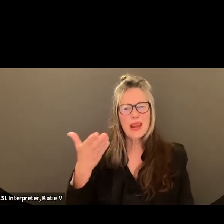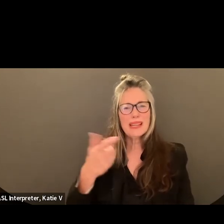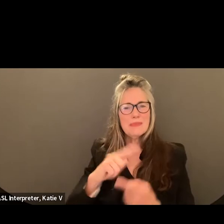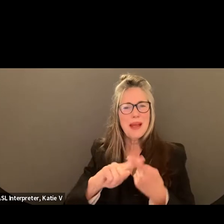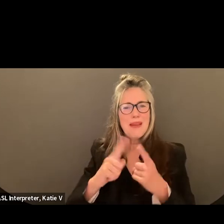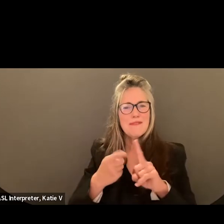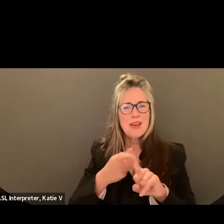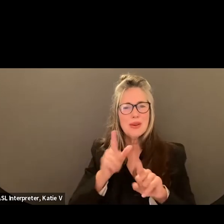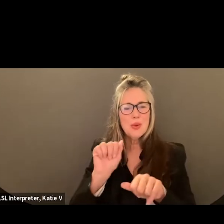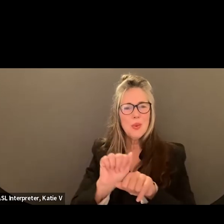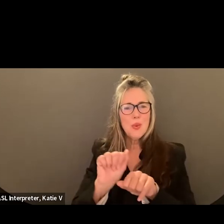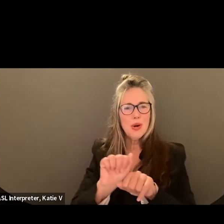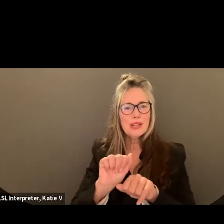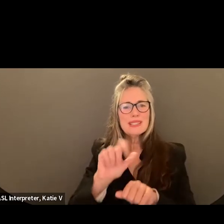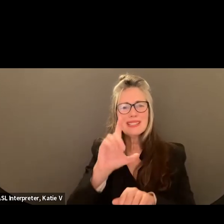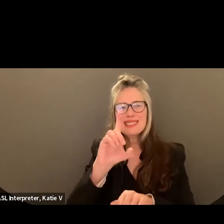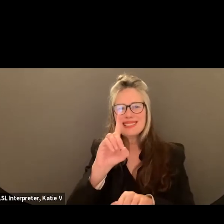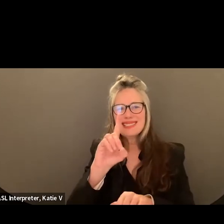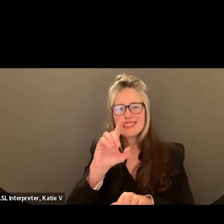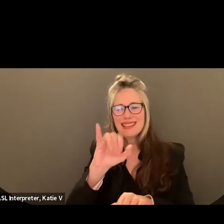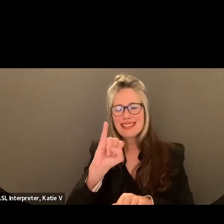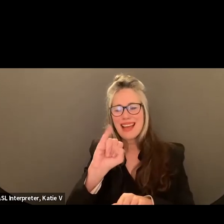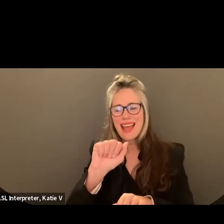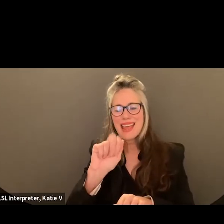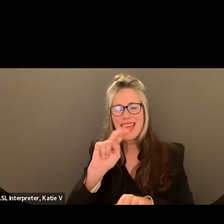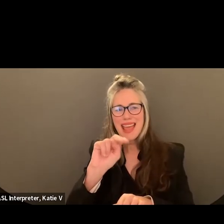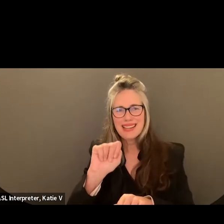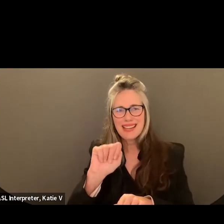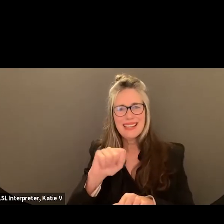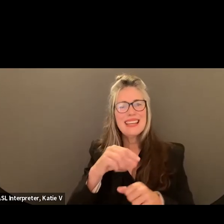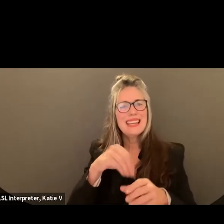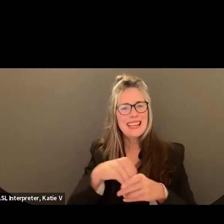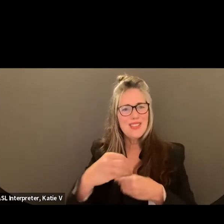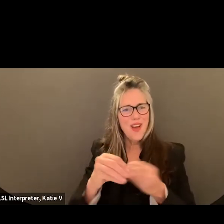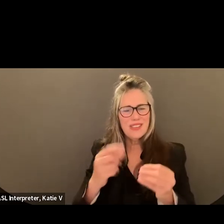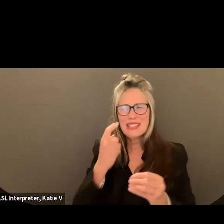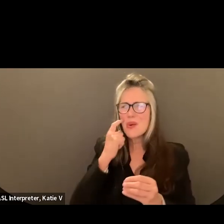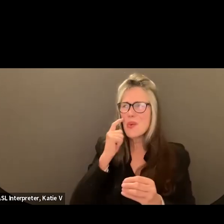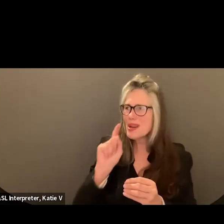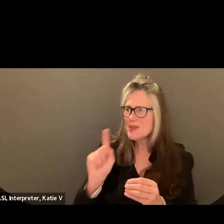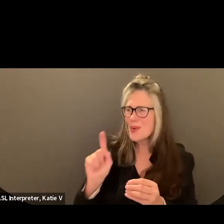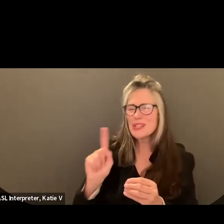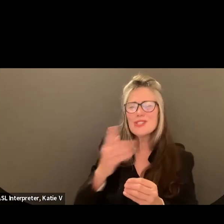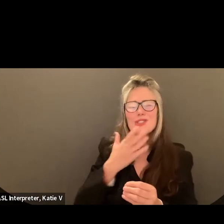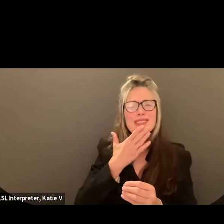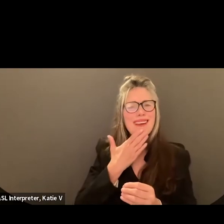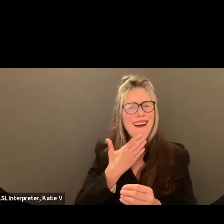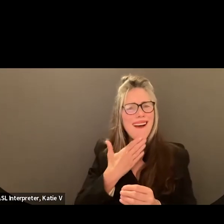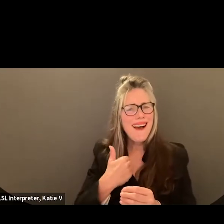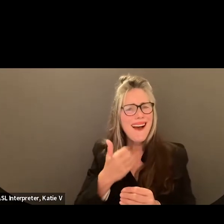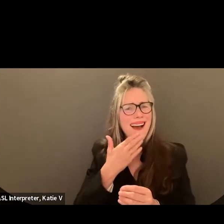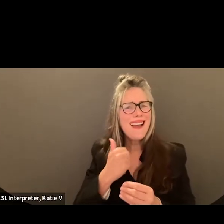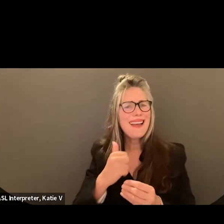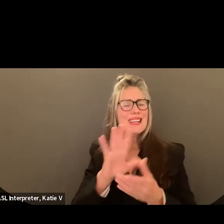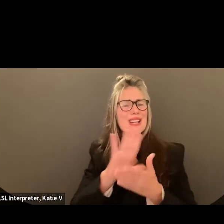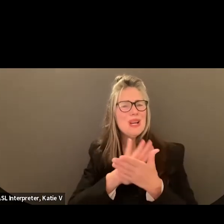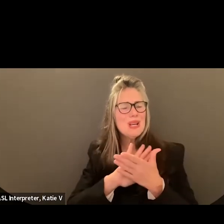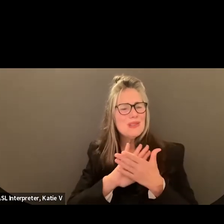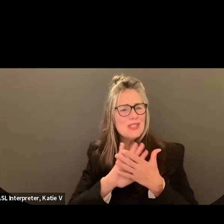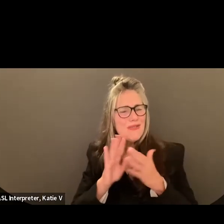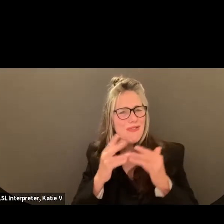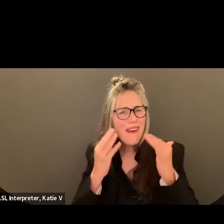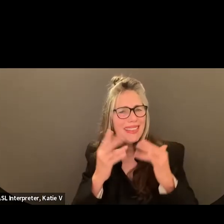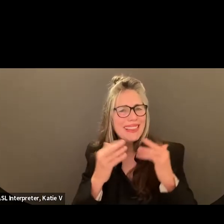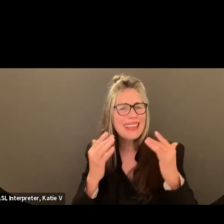Diana said, I admire her dedication to service the families, always being kind and sweet. And I had a chance to be at Roosevelt myself the first week of school,